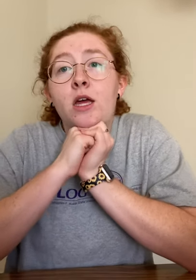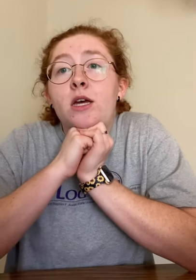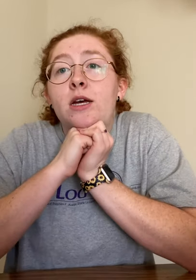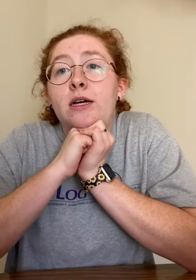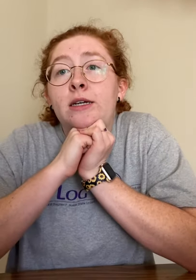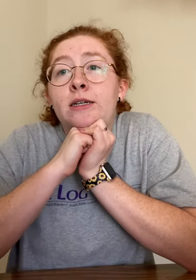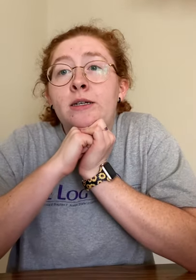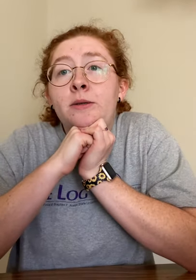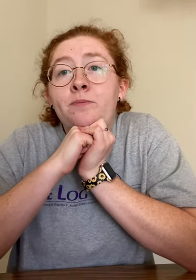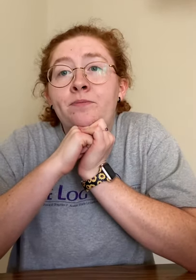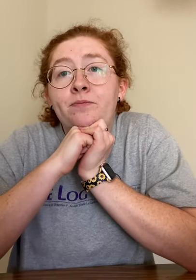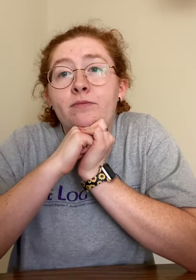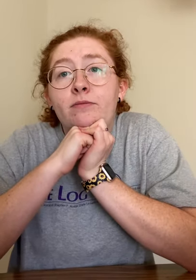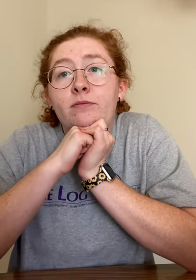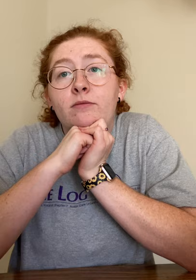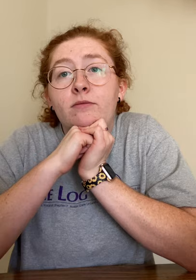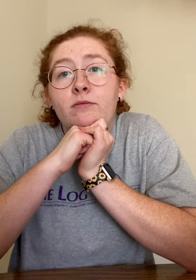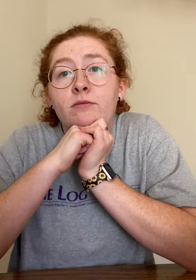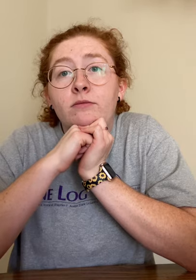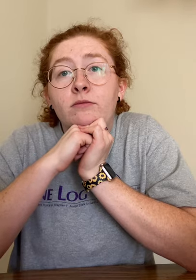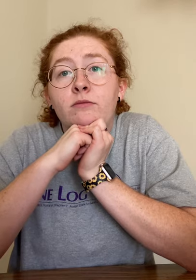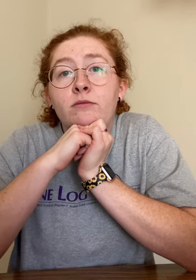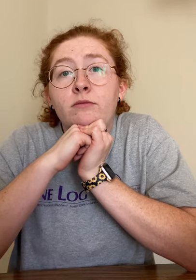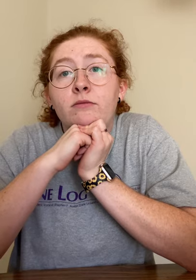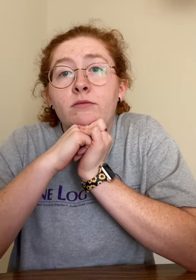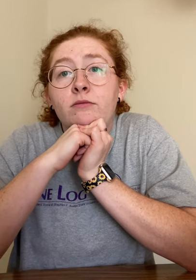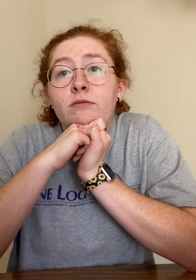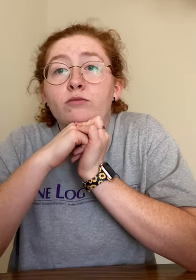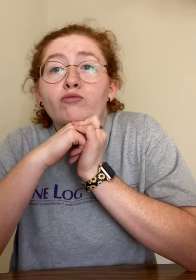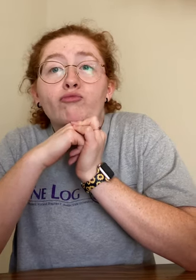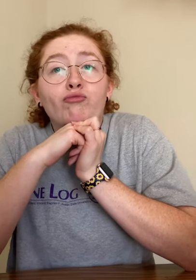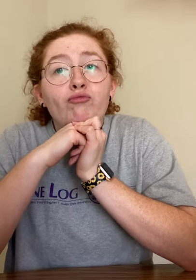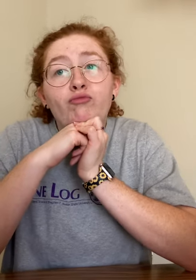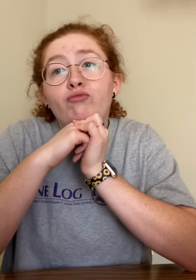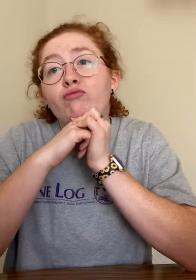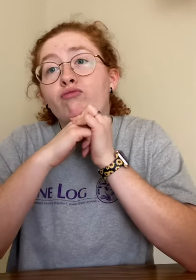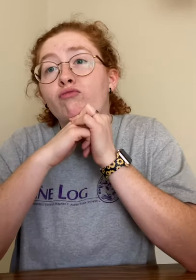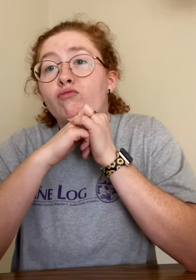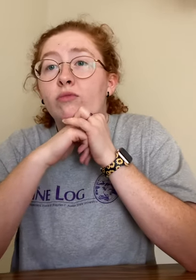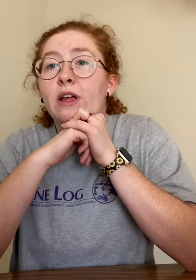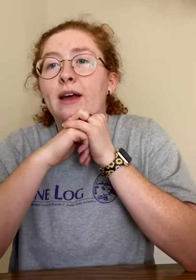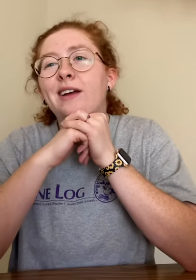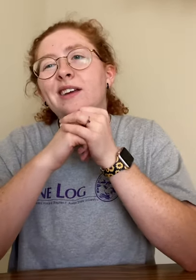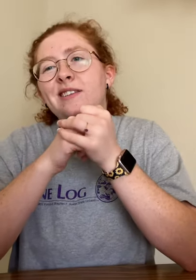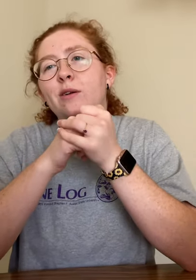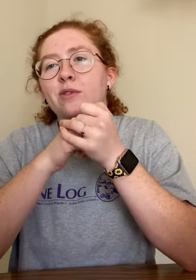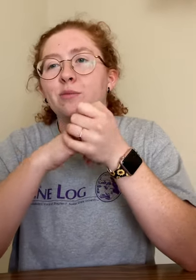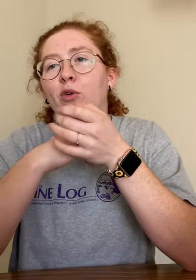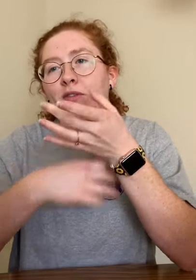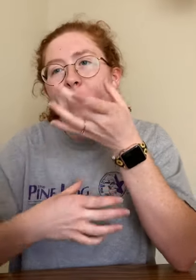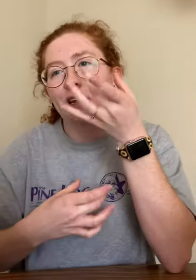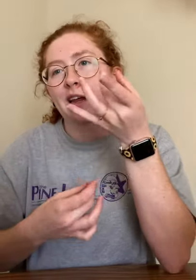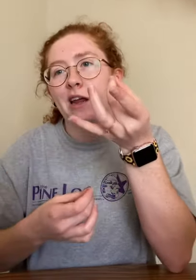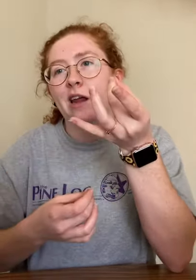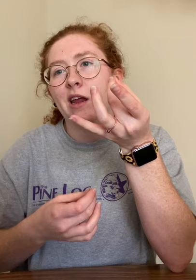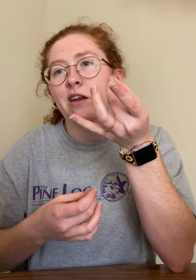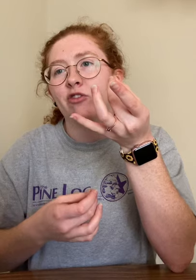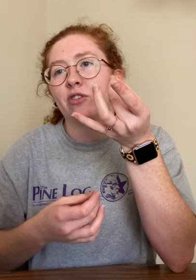Um, I guess that was more of like an interesting